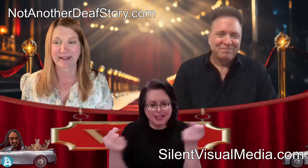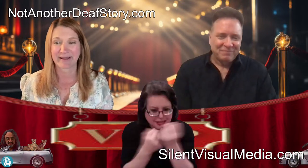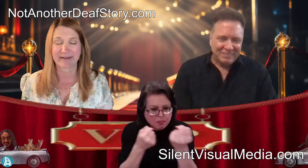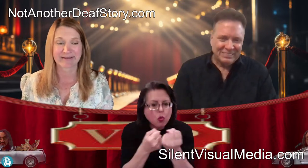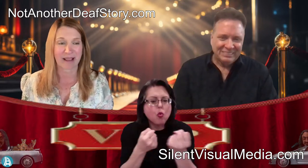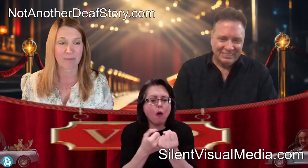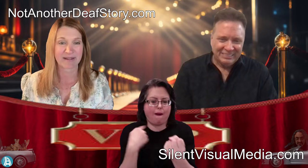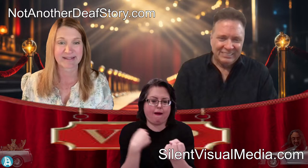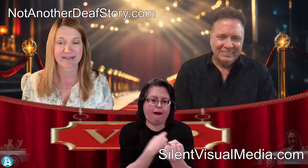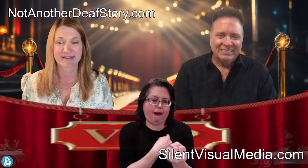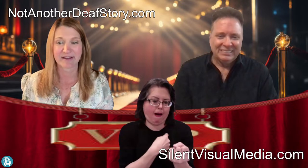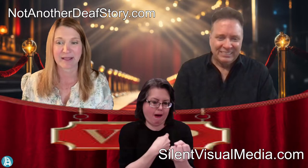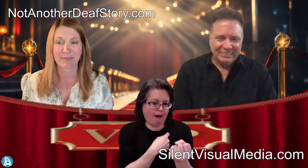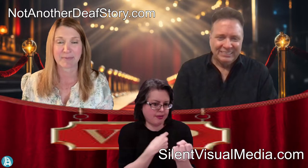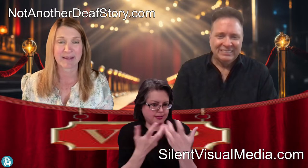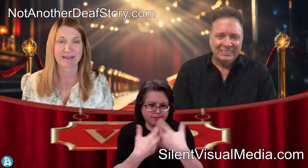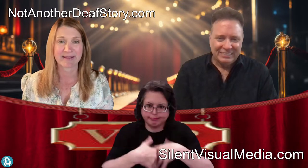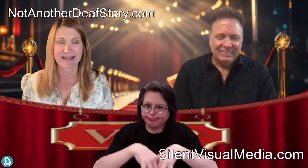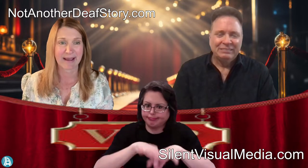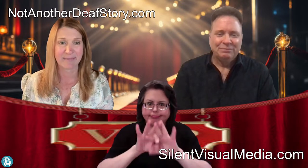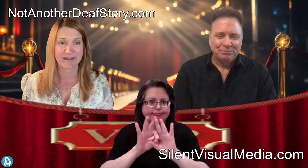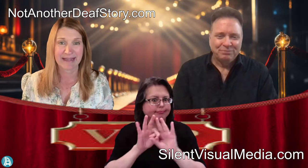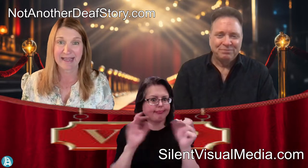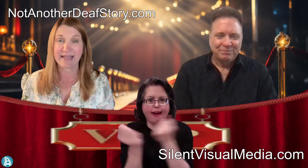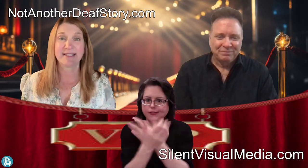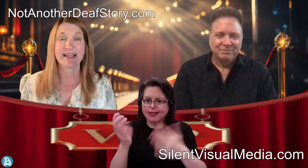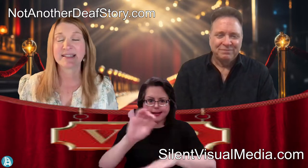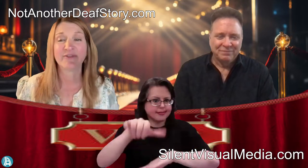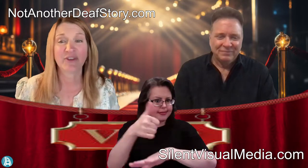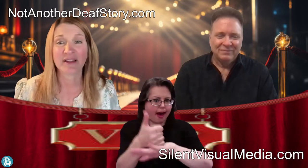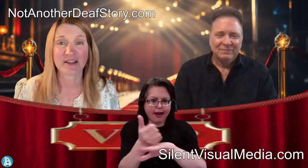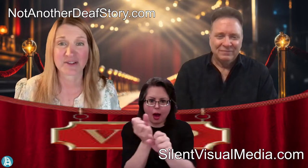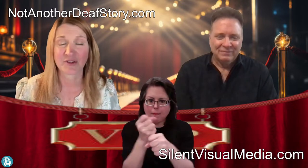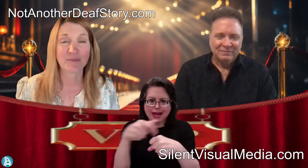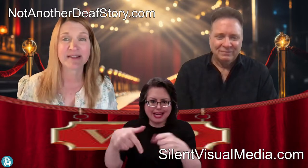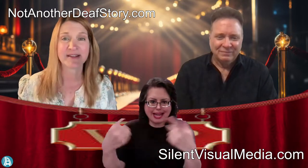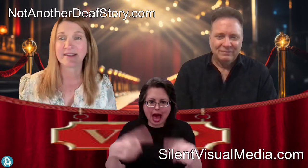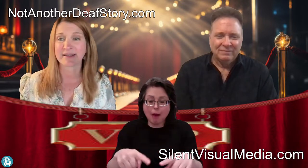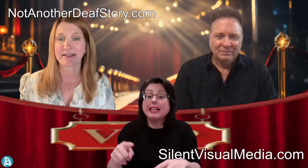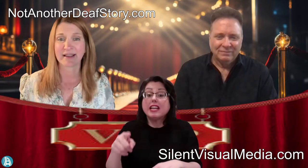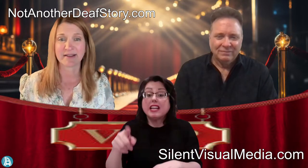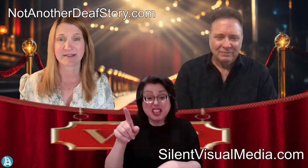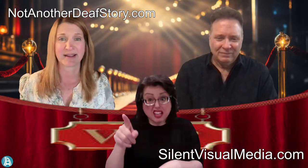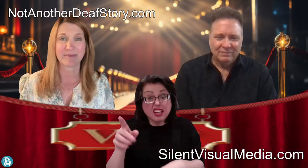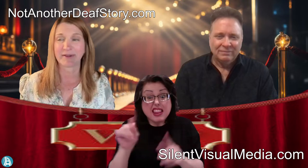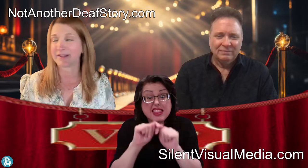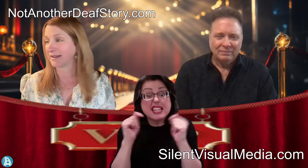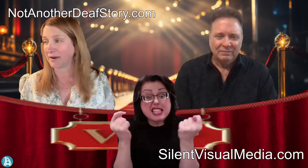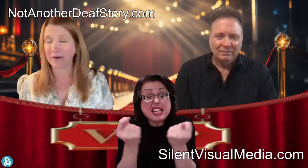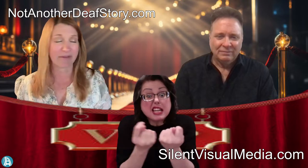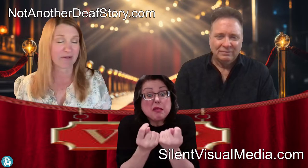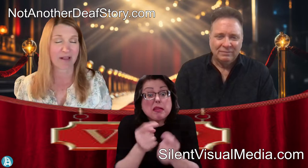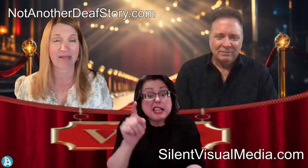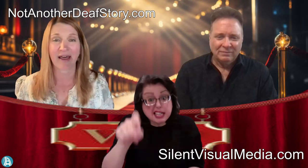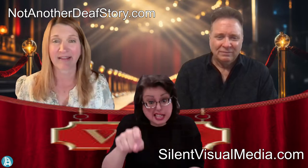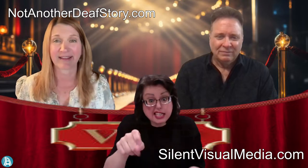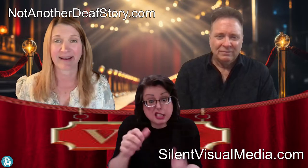and helping set this all up and making this happen. It takes a village. You may see this on the outside, but you know, there's a lot that